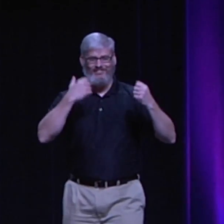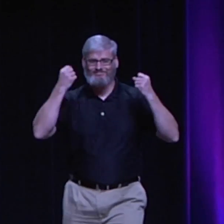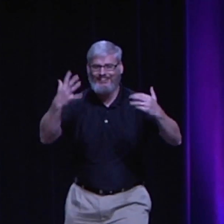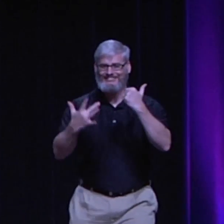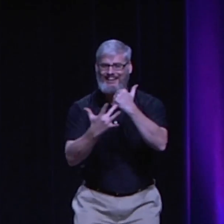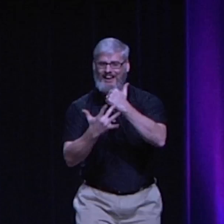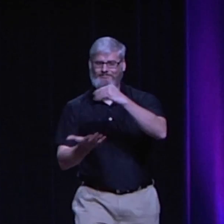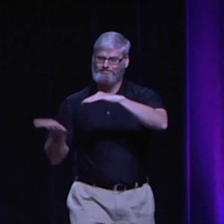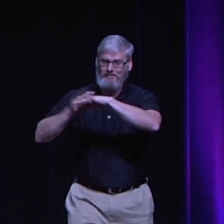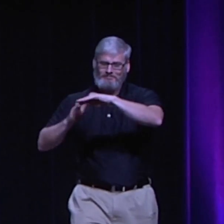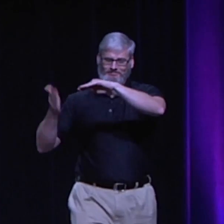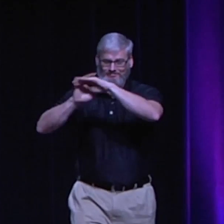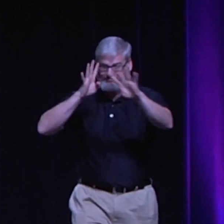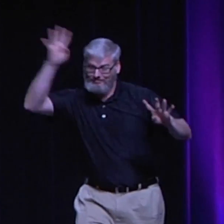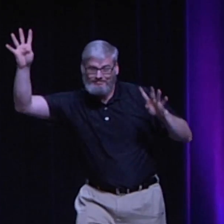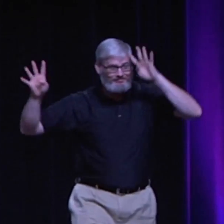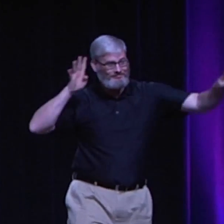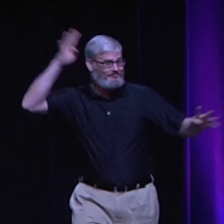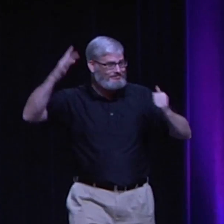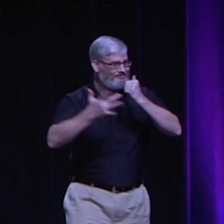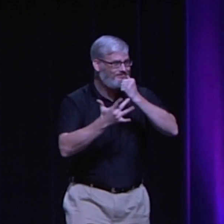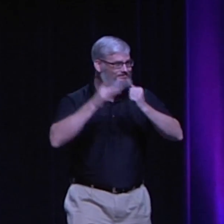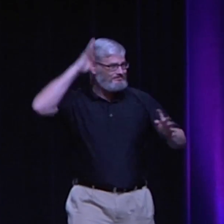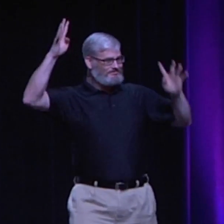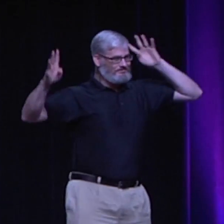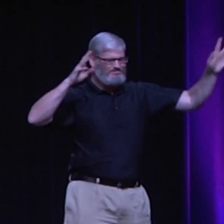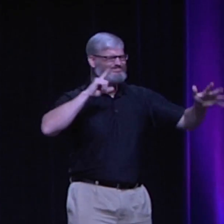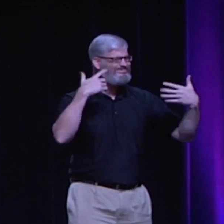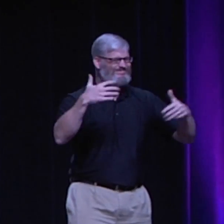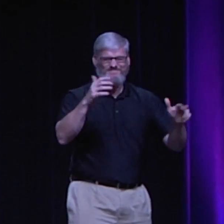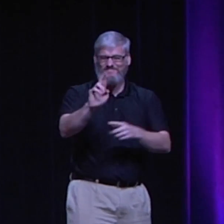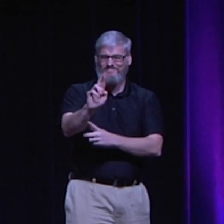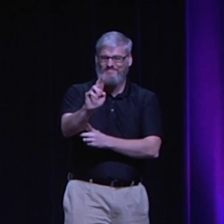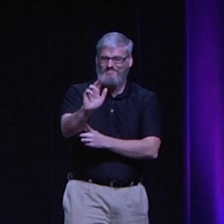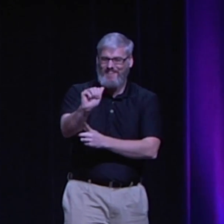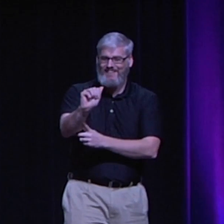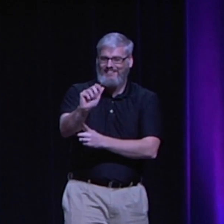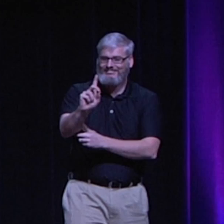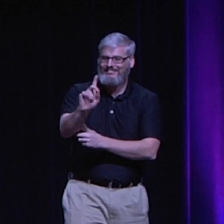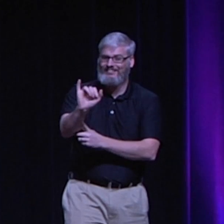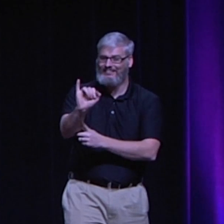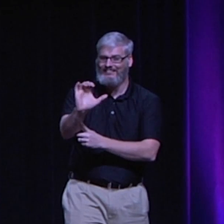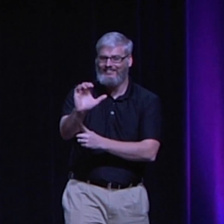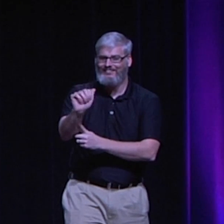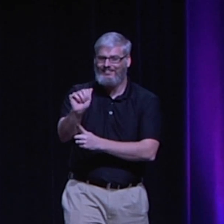There's so much technology happening. There's so many innovations that have been coming out. And it's just a